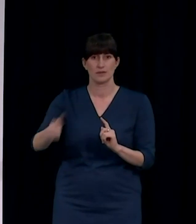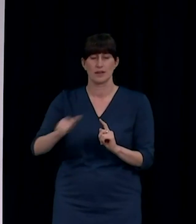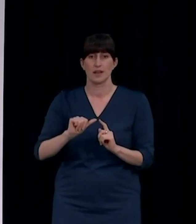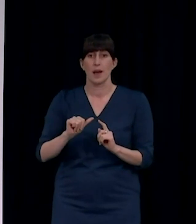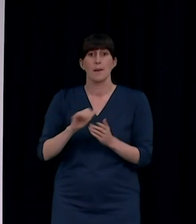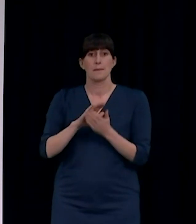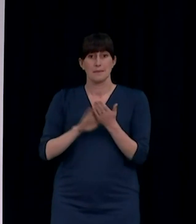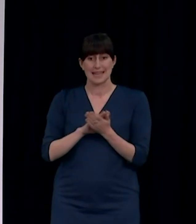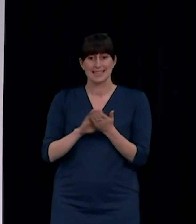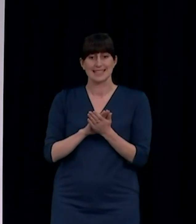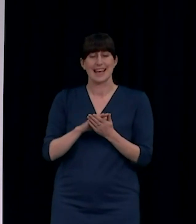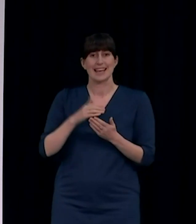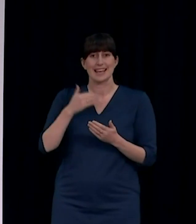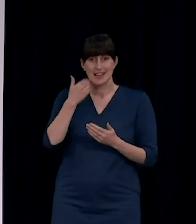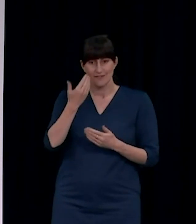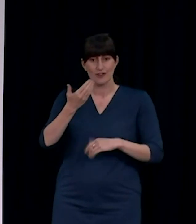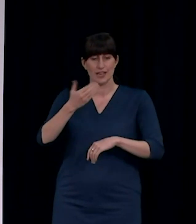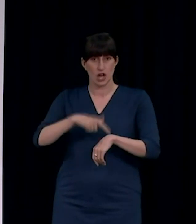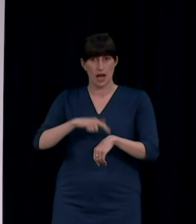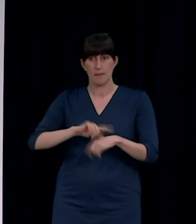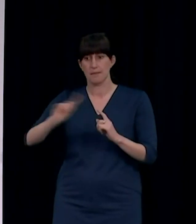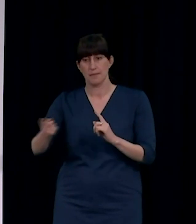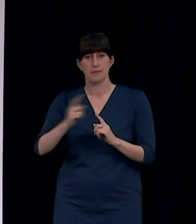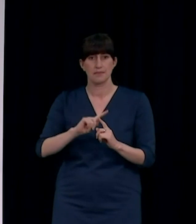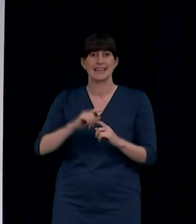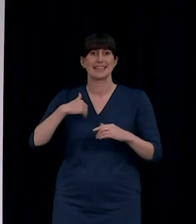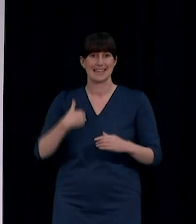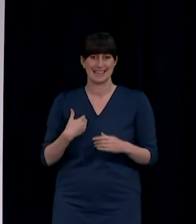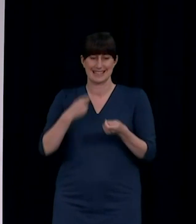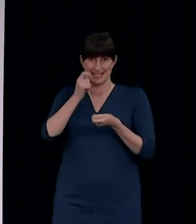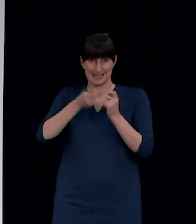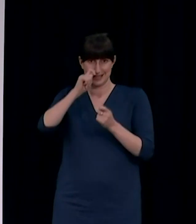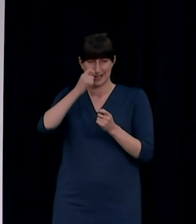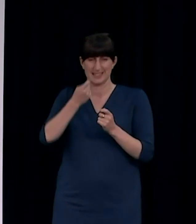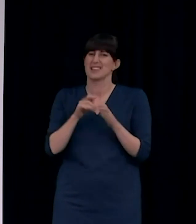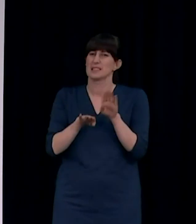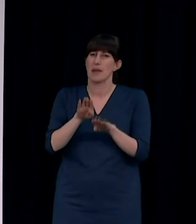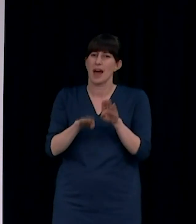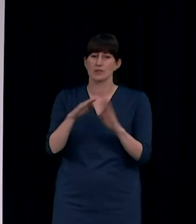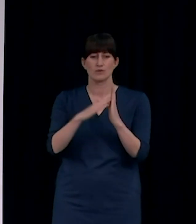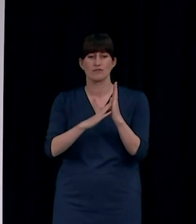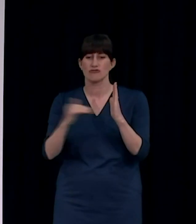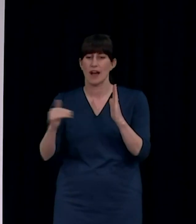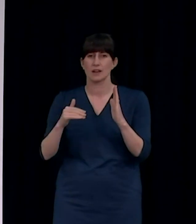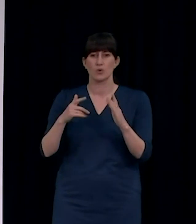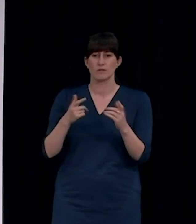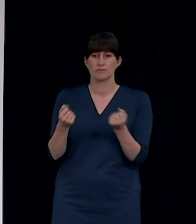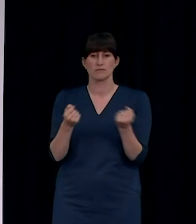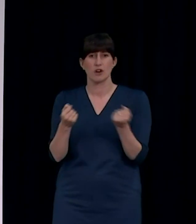within seven days of each crossing, just like the crossing requirements we have for those who are moving freight or are part of essential work.